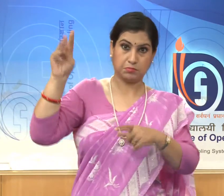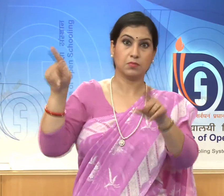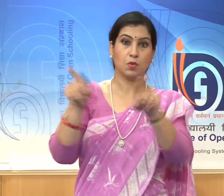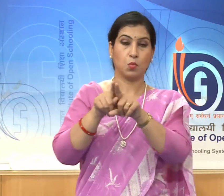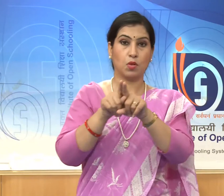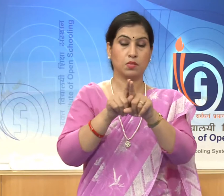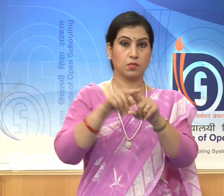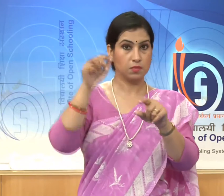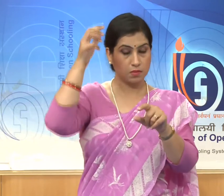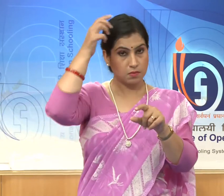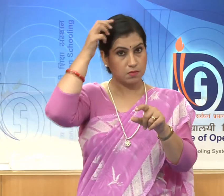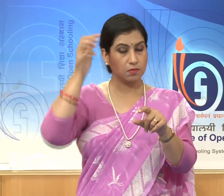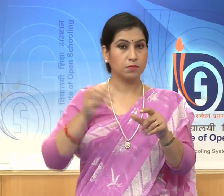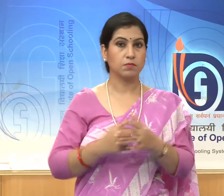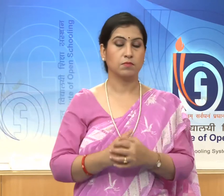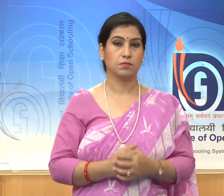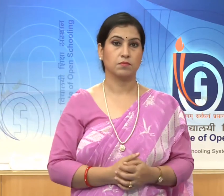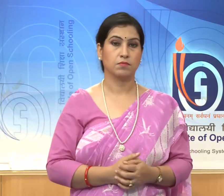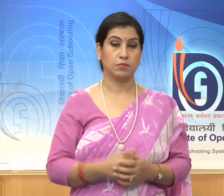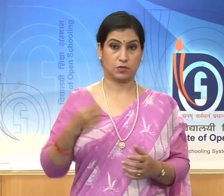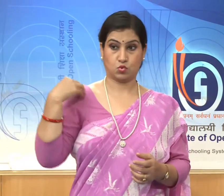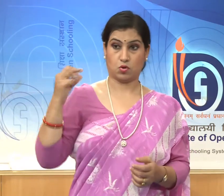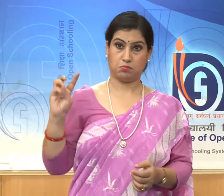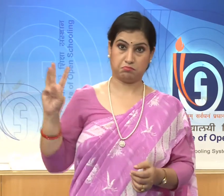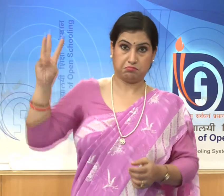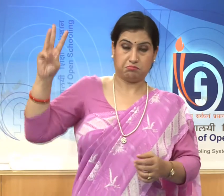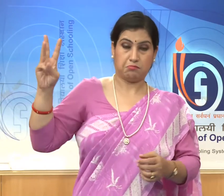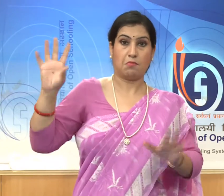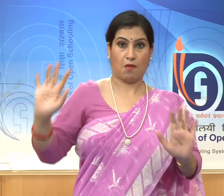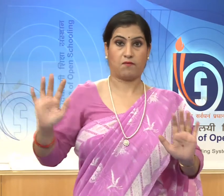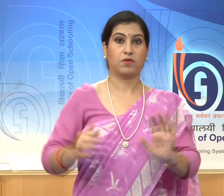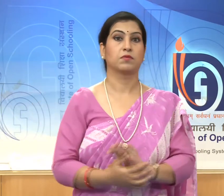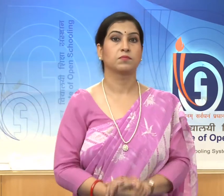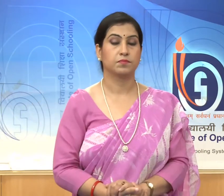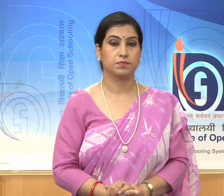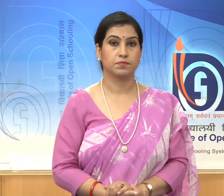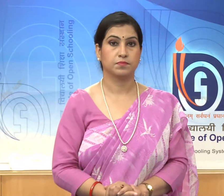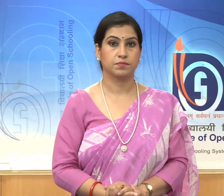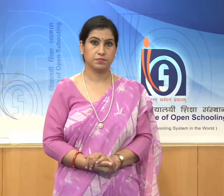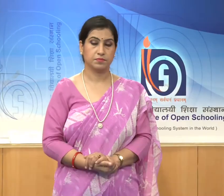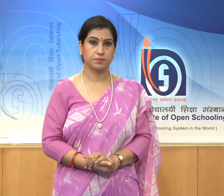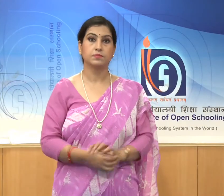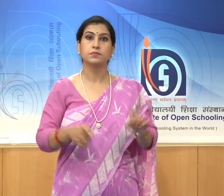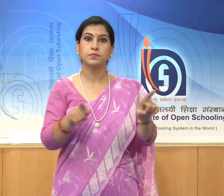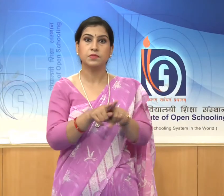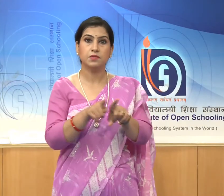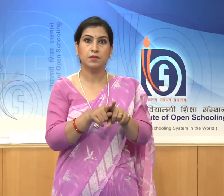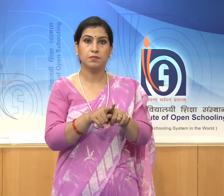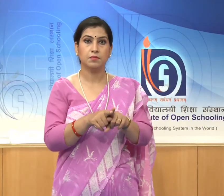his shoulders and his group of